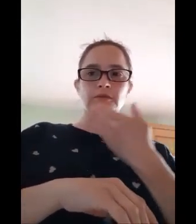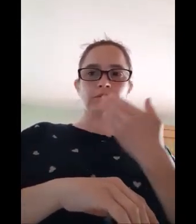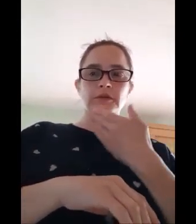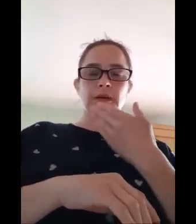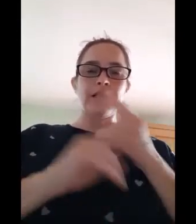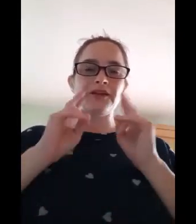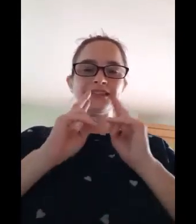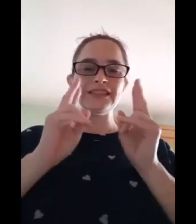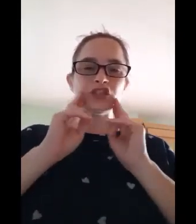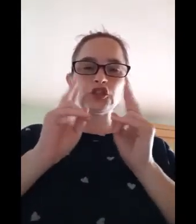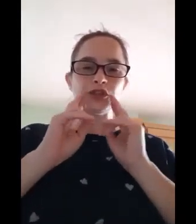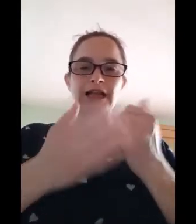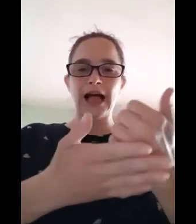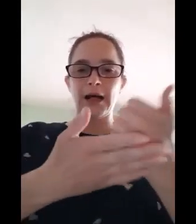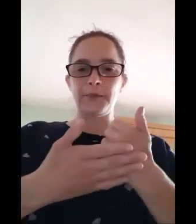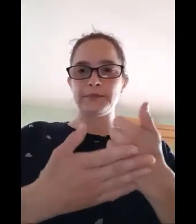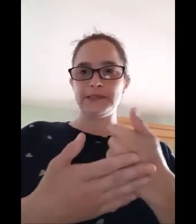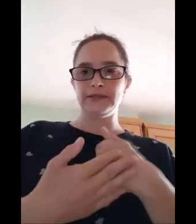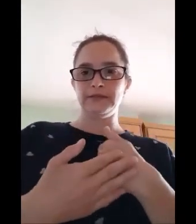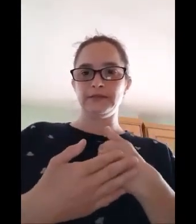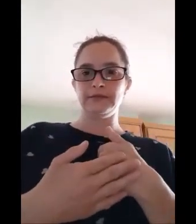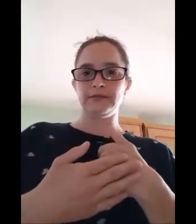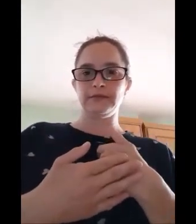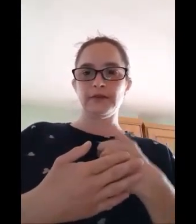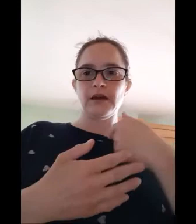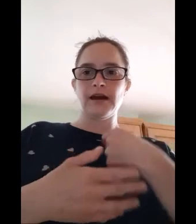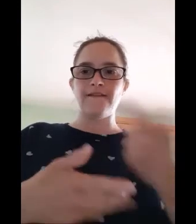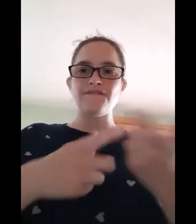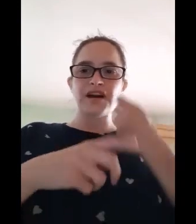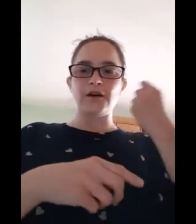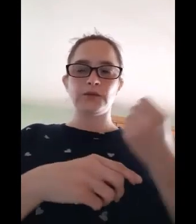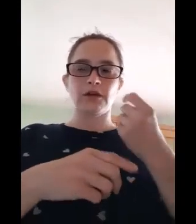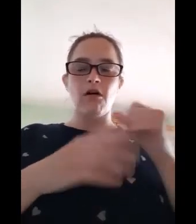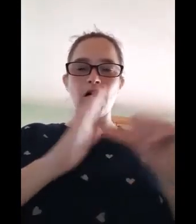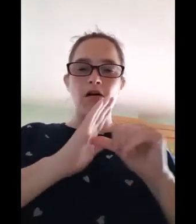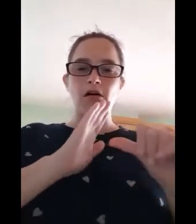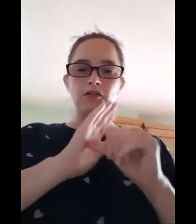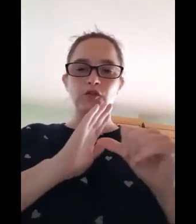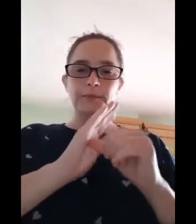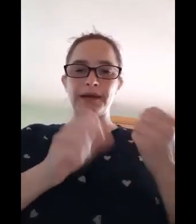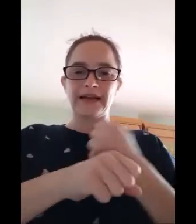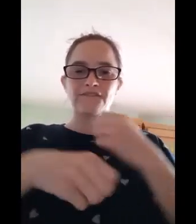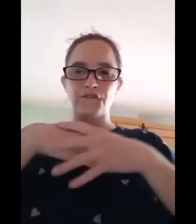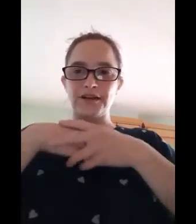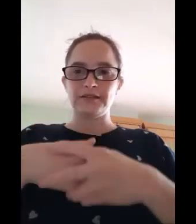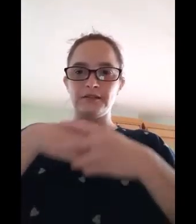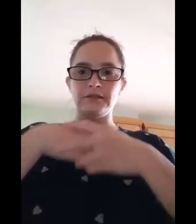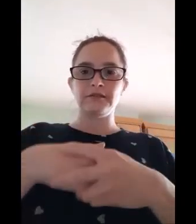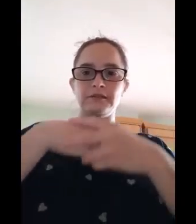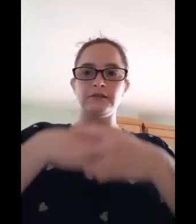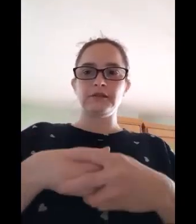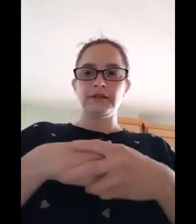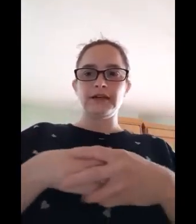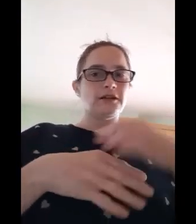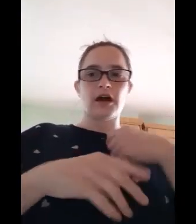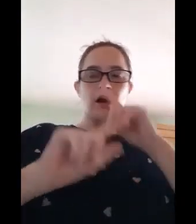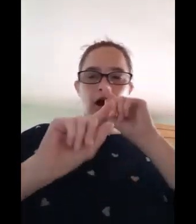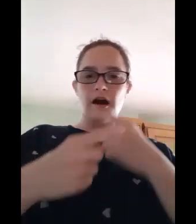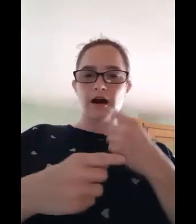but the teachers helped me. I found it hard to make sense and I can't